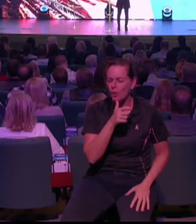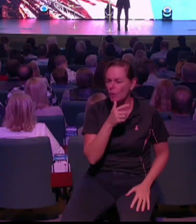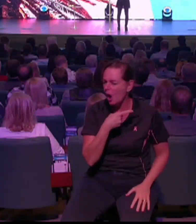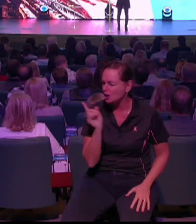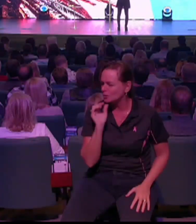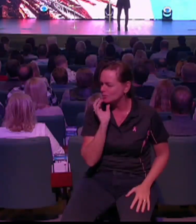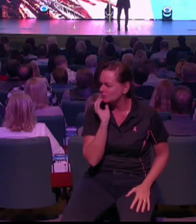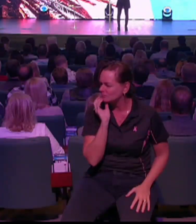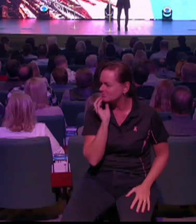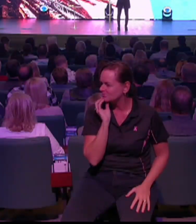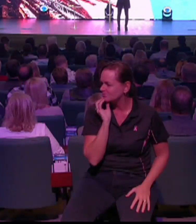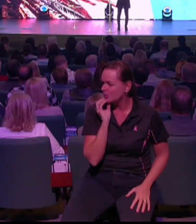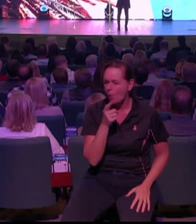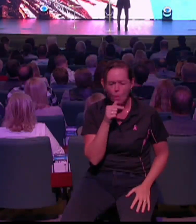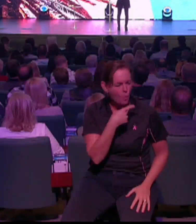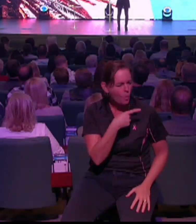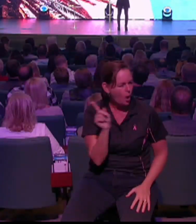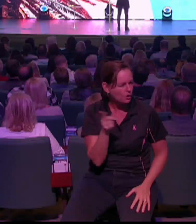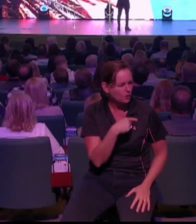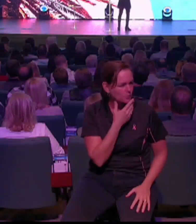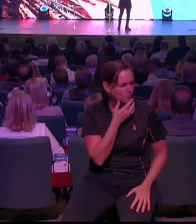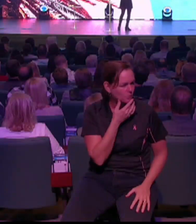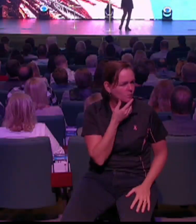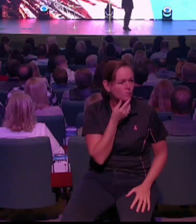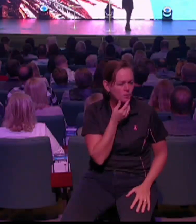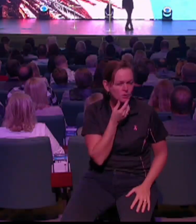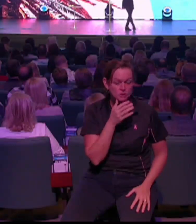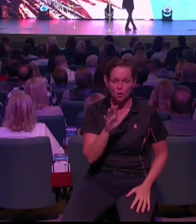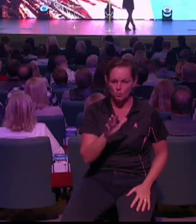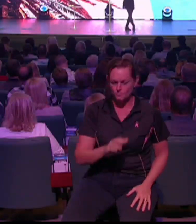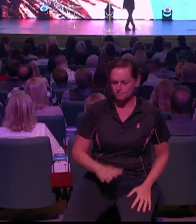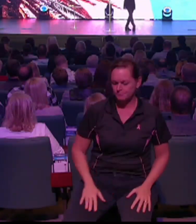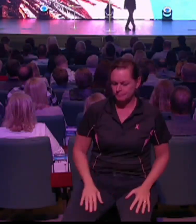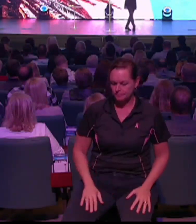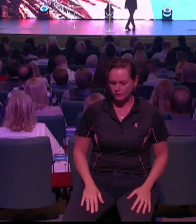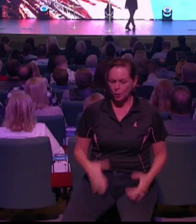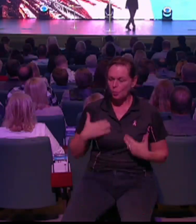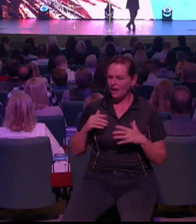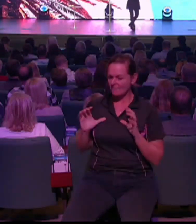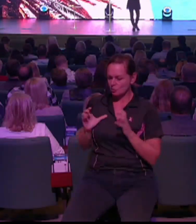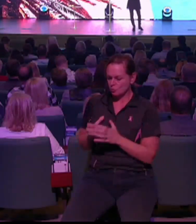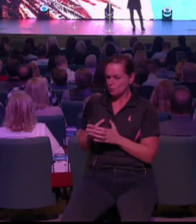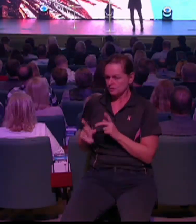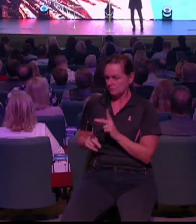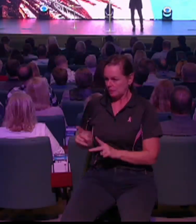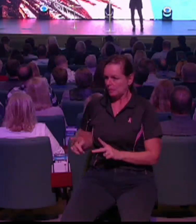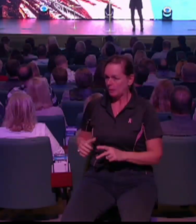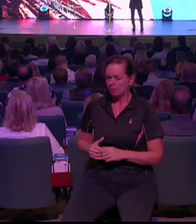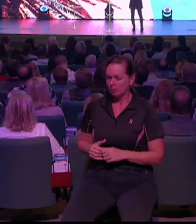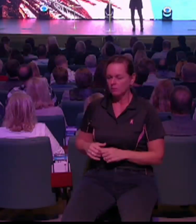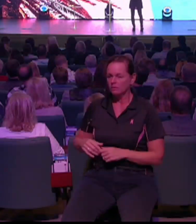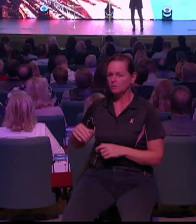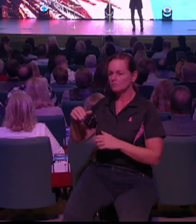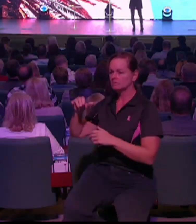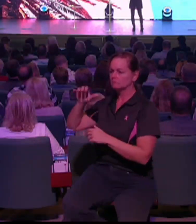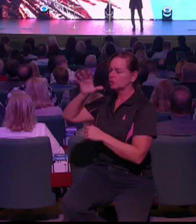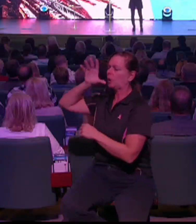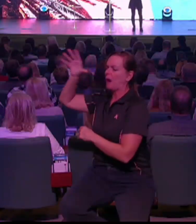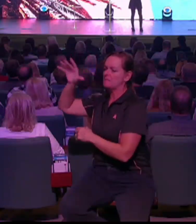are. We have a whole generation of people trying to figure out what they're called to do when they don't know who they